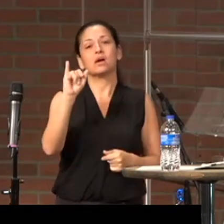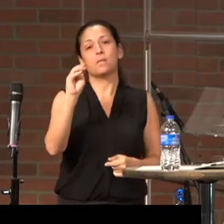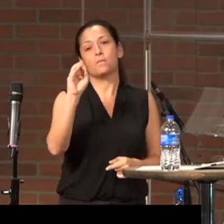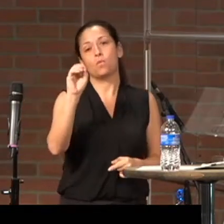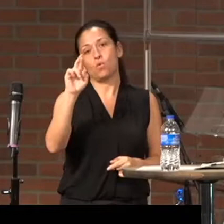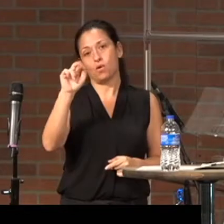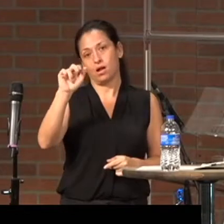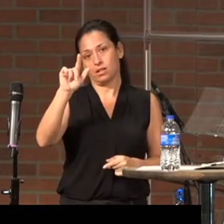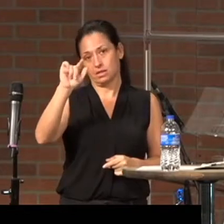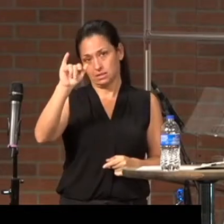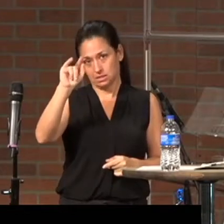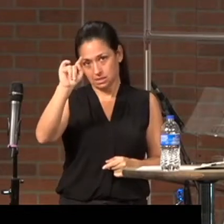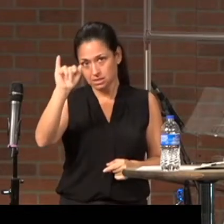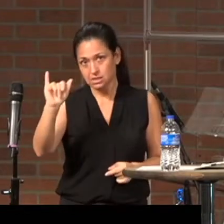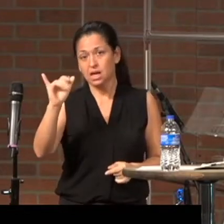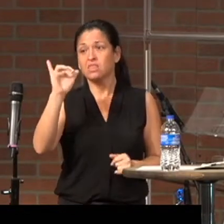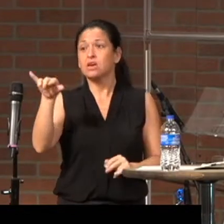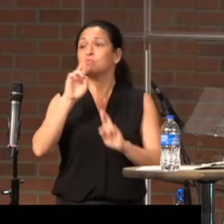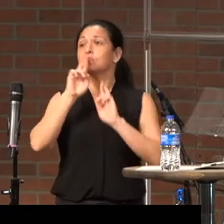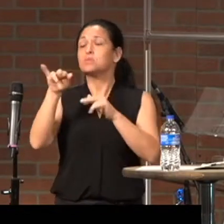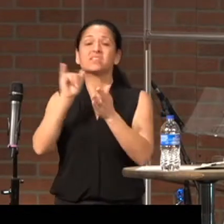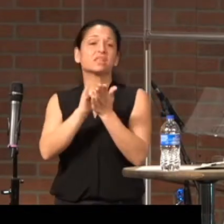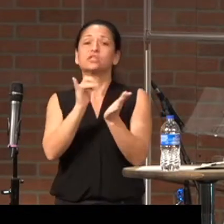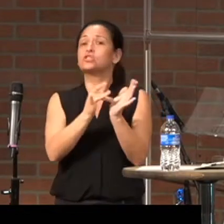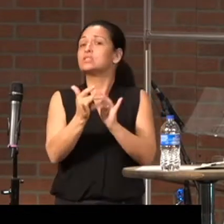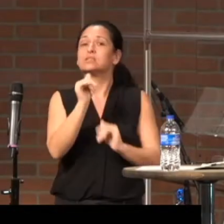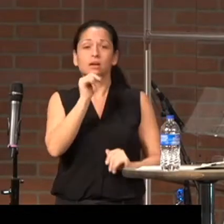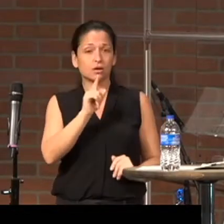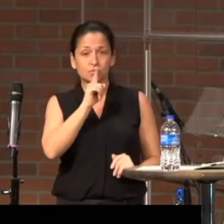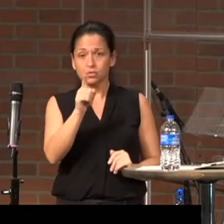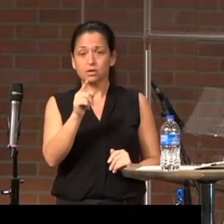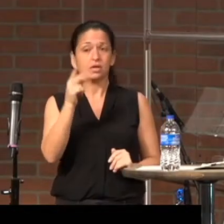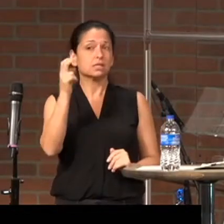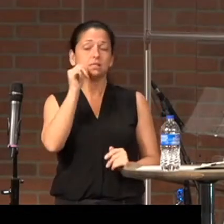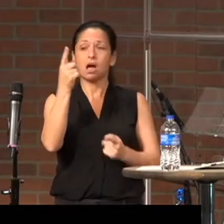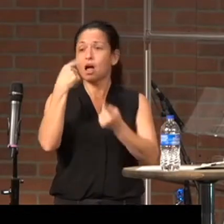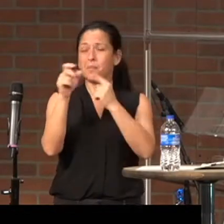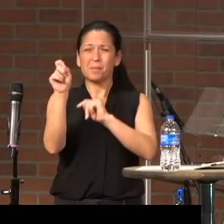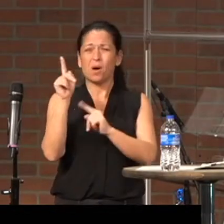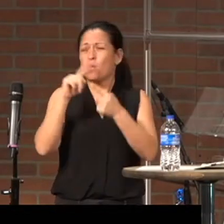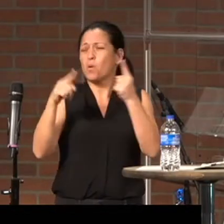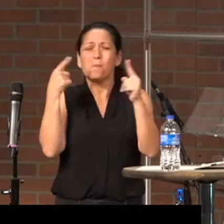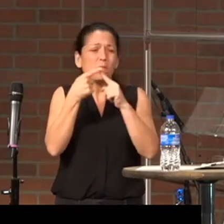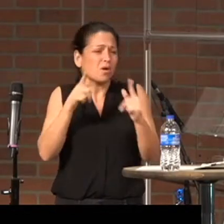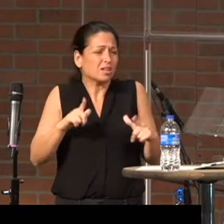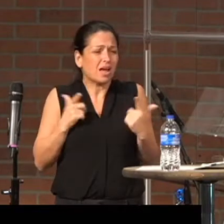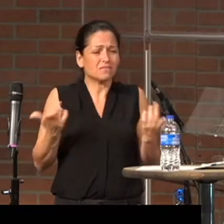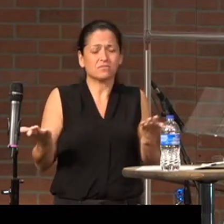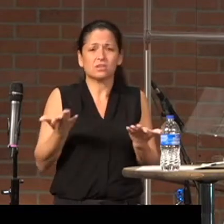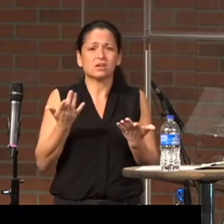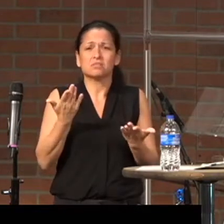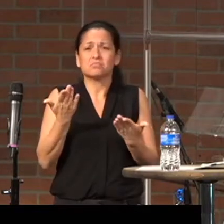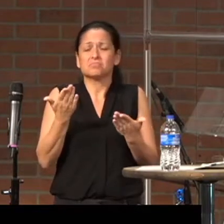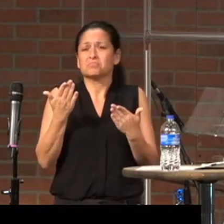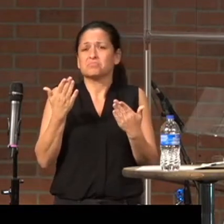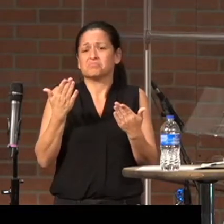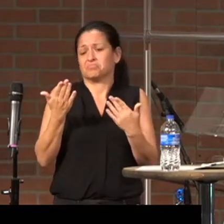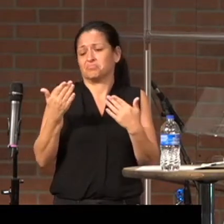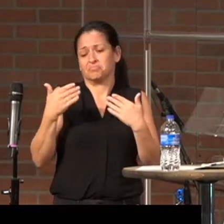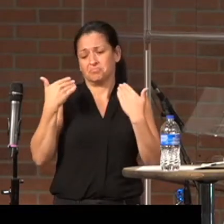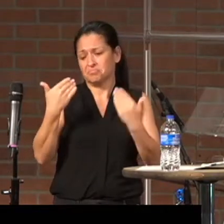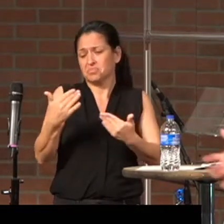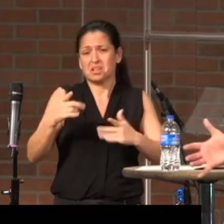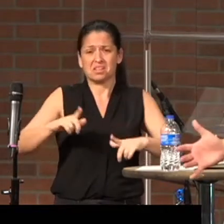And it's this response that if Jesus is not real, if Jesus isn't coming back, then what's the point of life? Might as well just live it up,